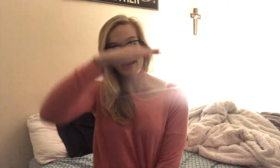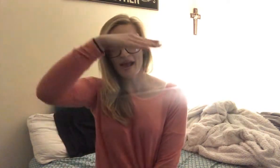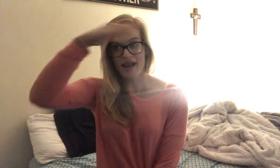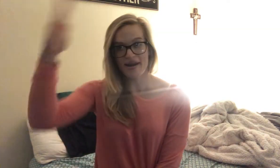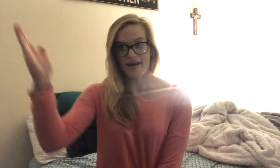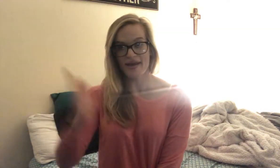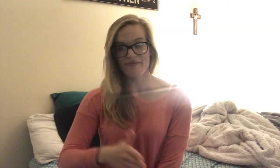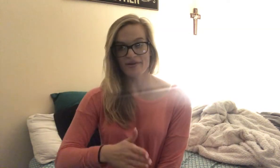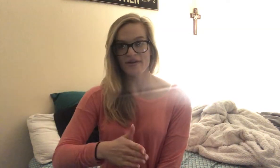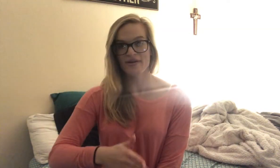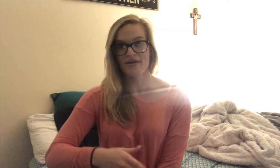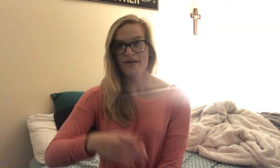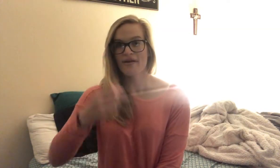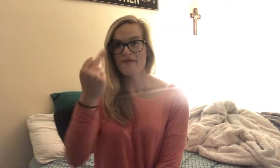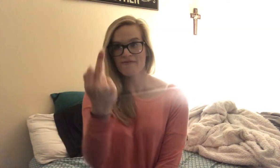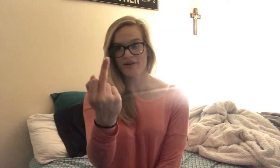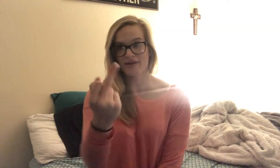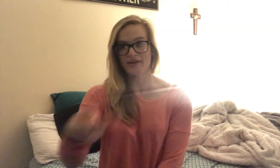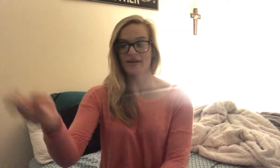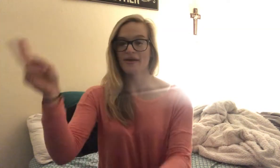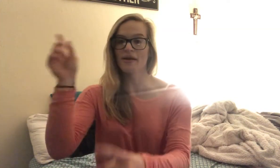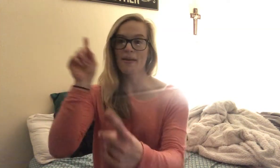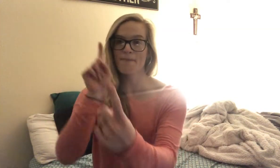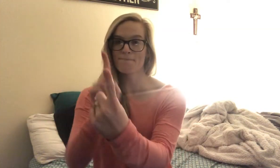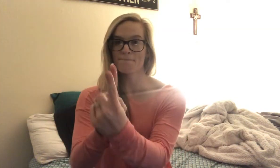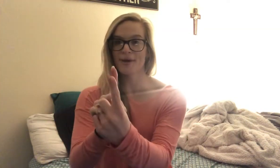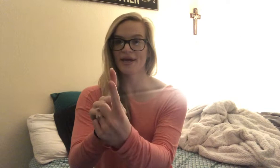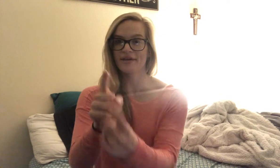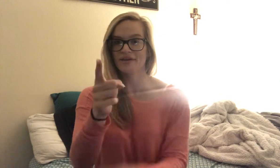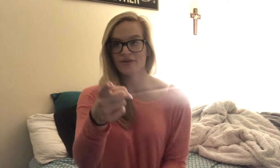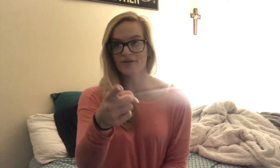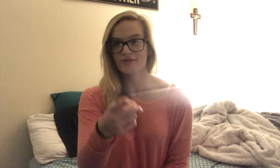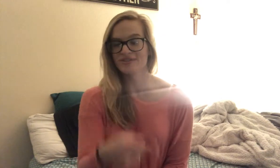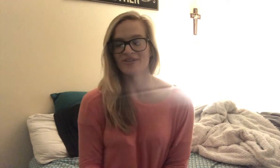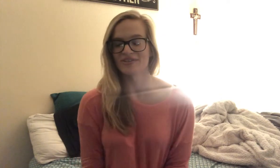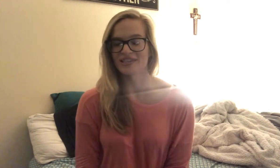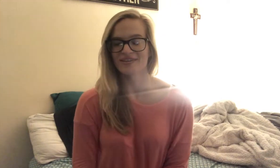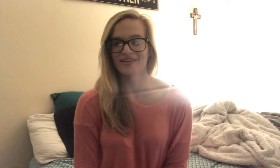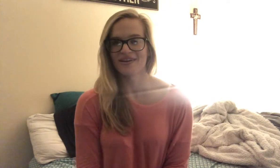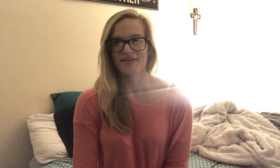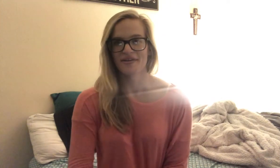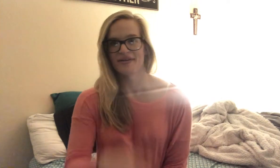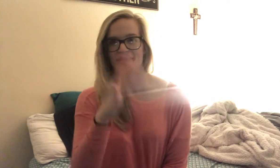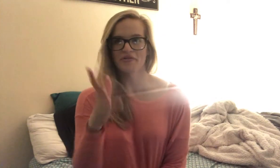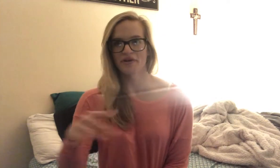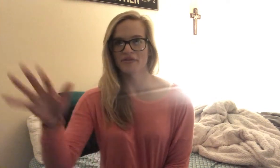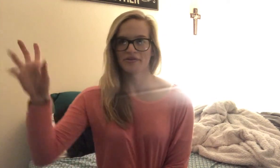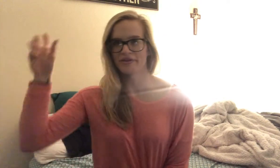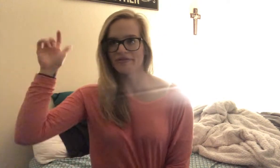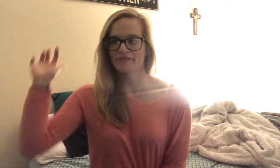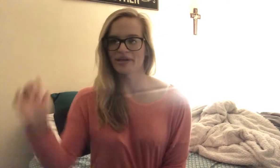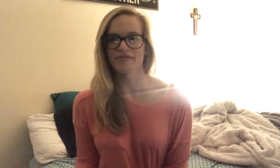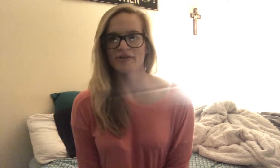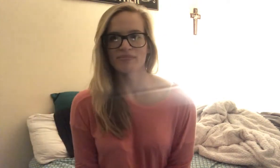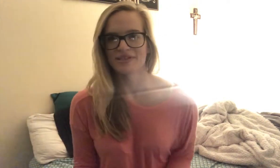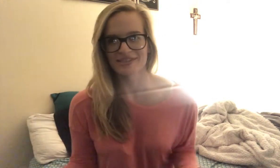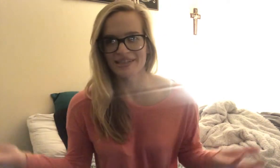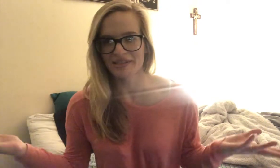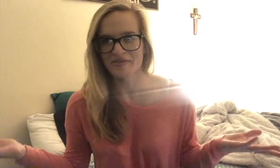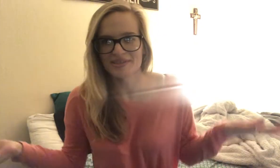never fucking met you. You don't need the never ever even whatever in sign language.